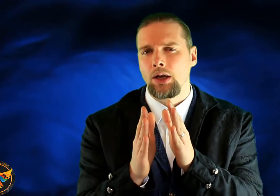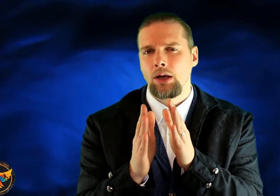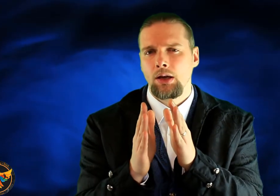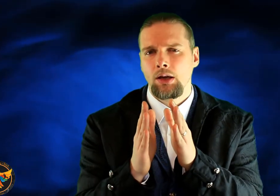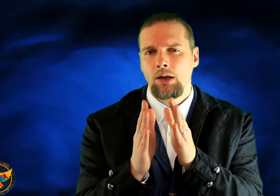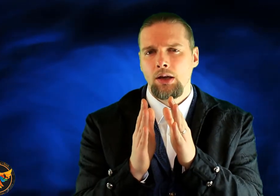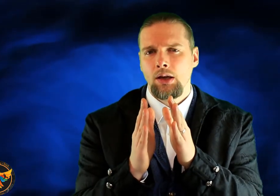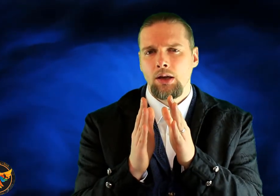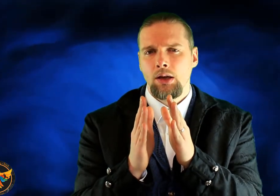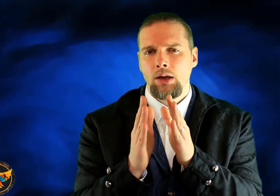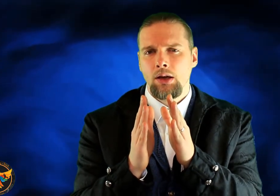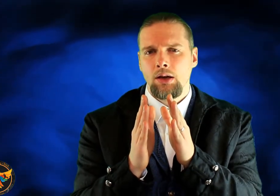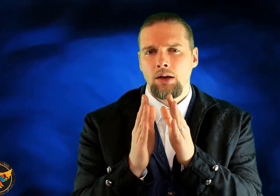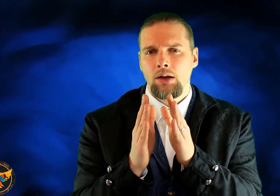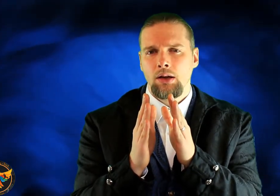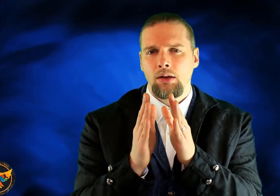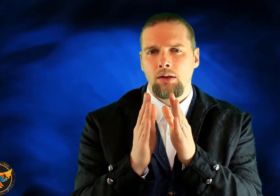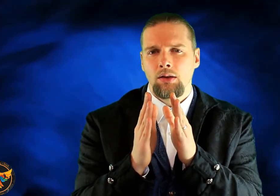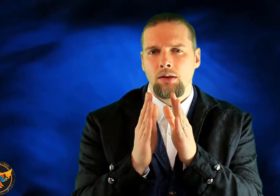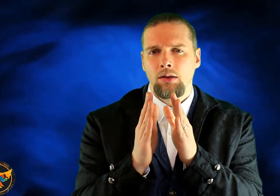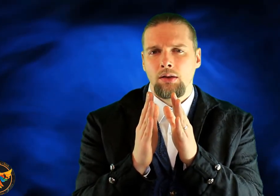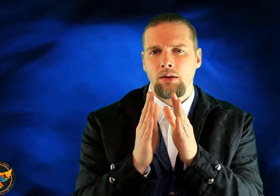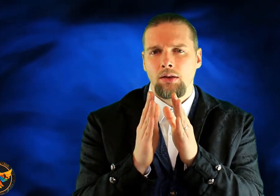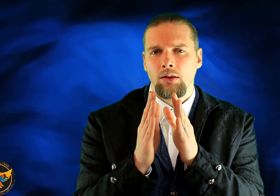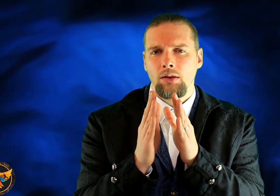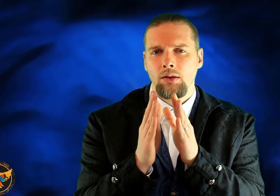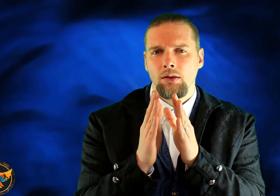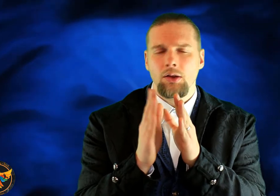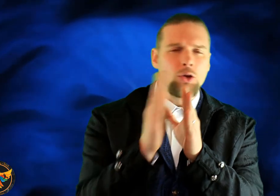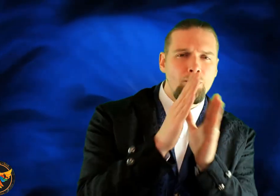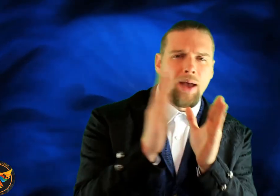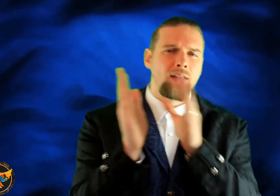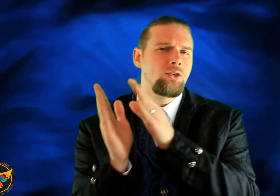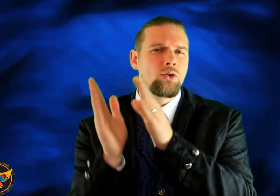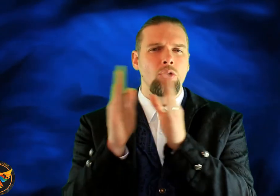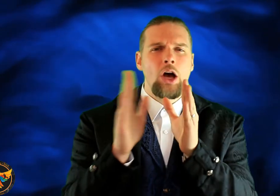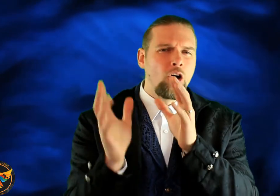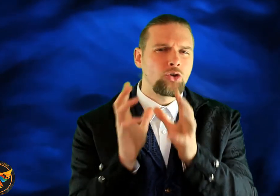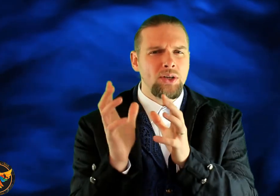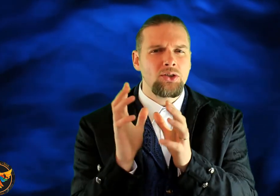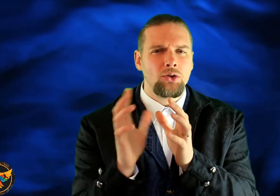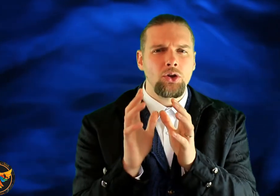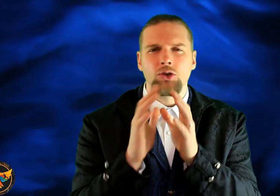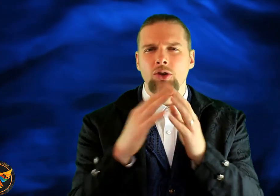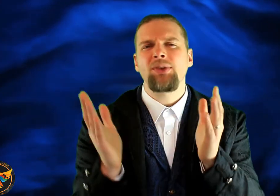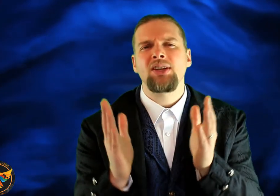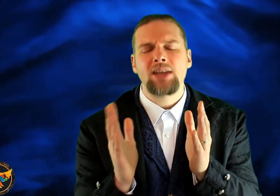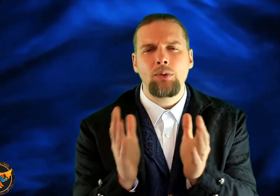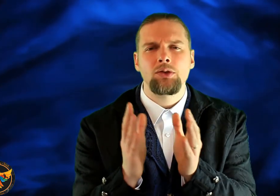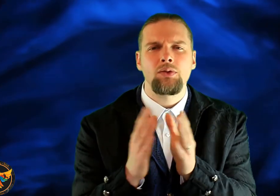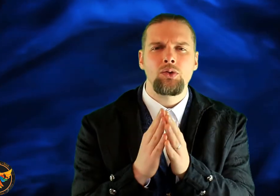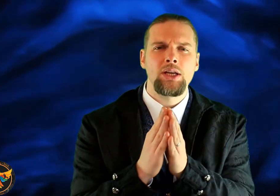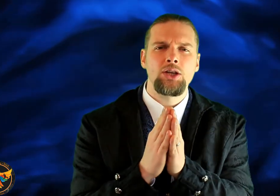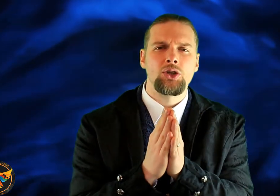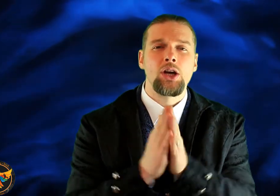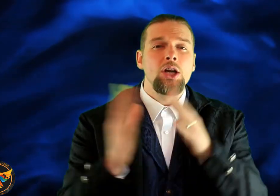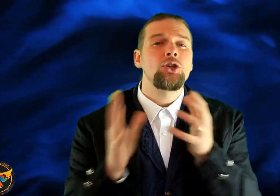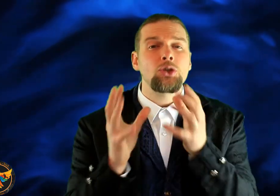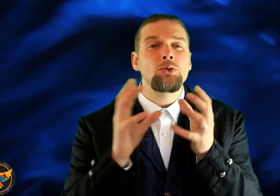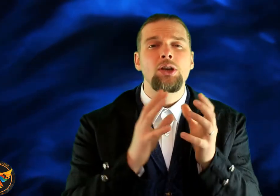that you bend or twist or turn. And something that's out of your nature, just so they